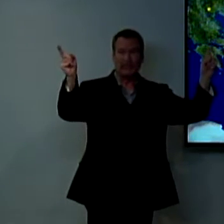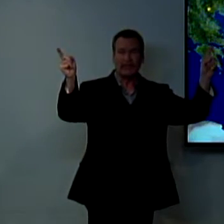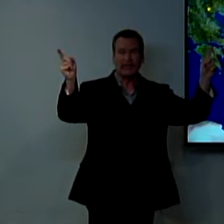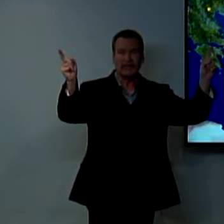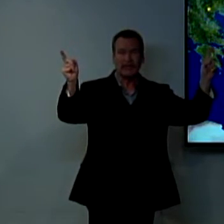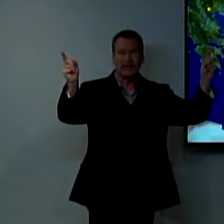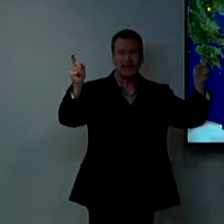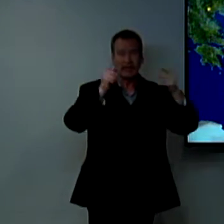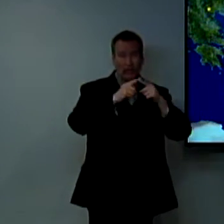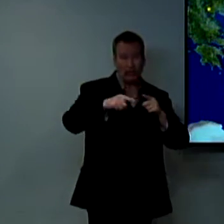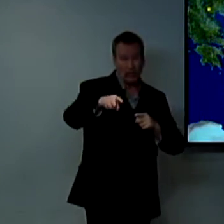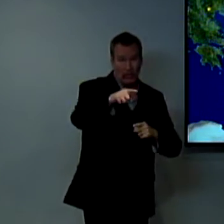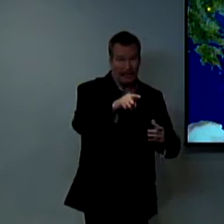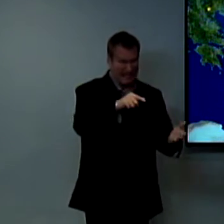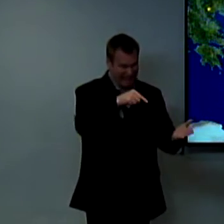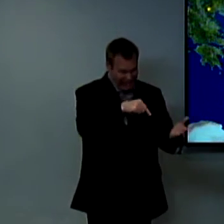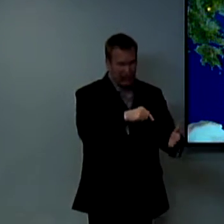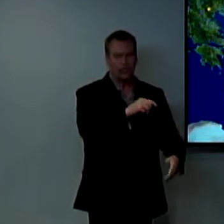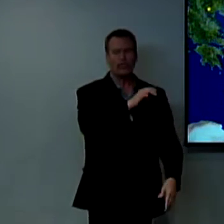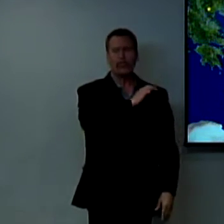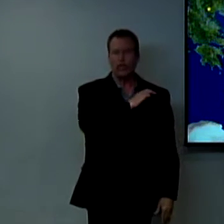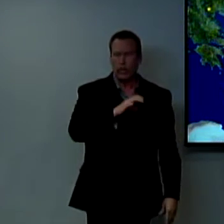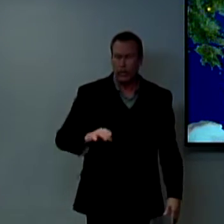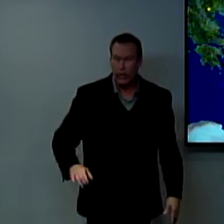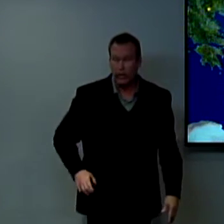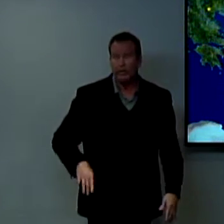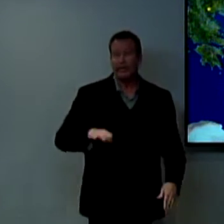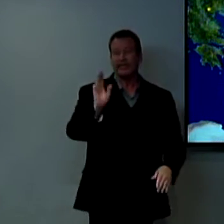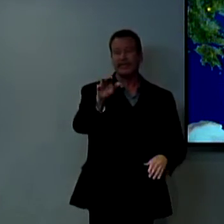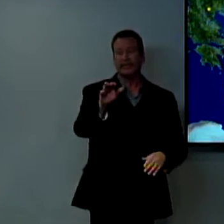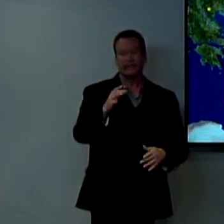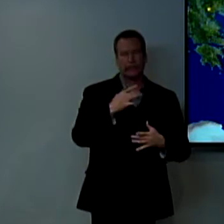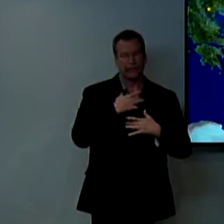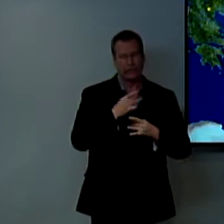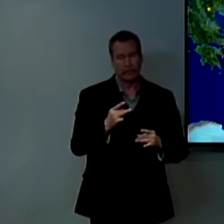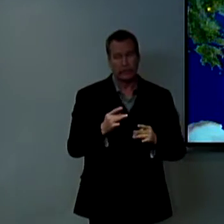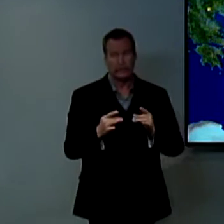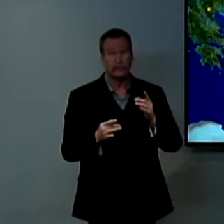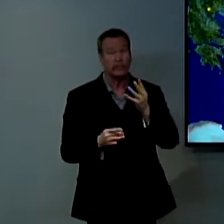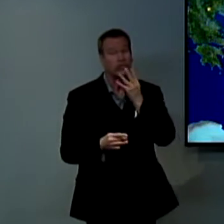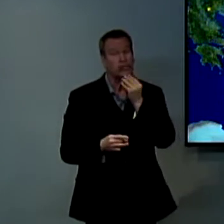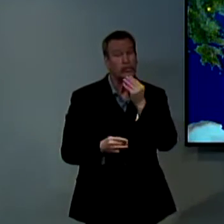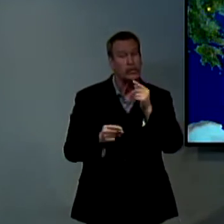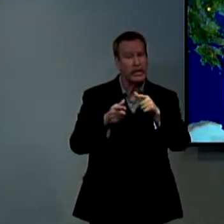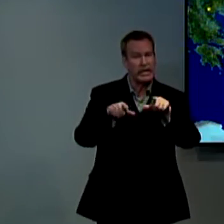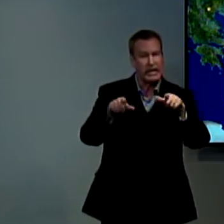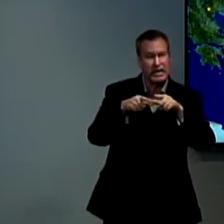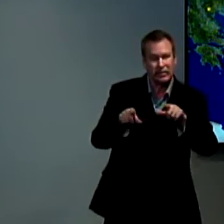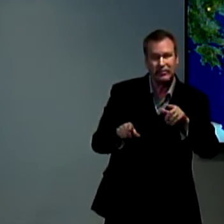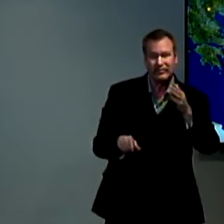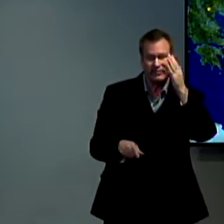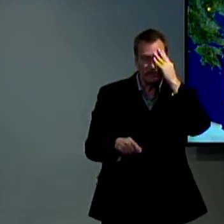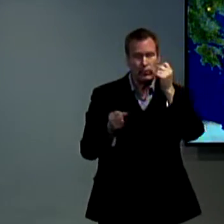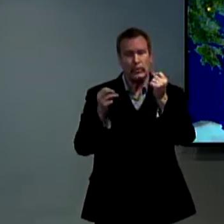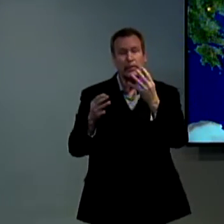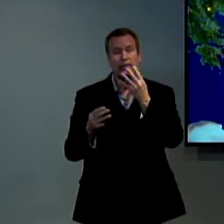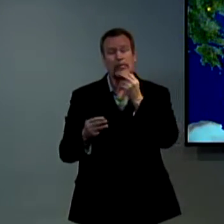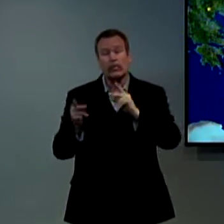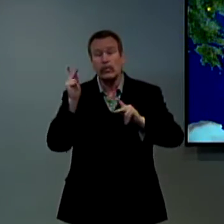he would proclaim it to all of his people that this was the Christ and so it's also interesting you know in the Jewish